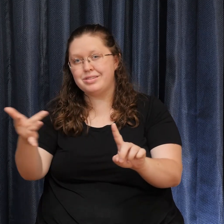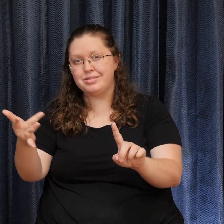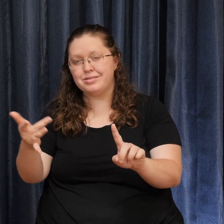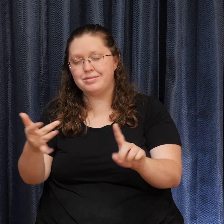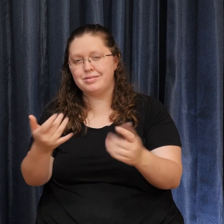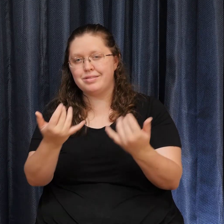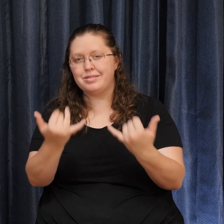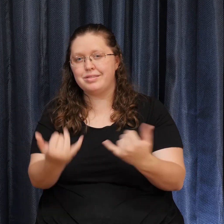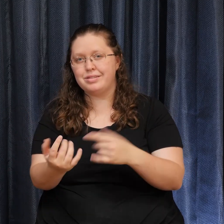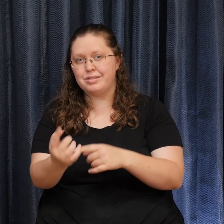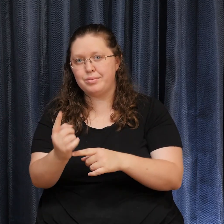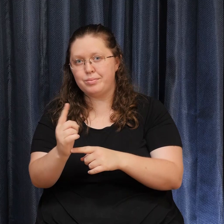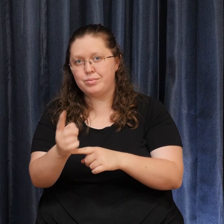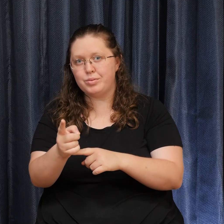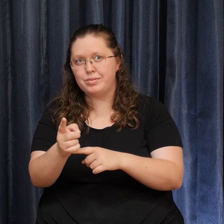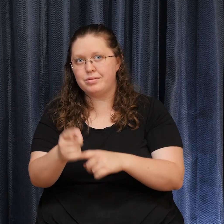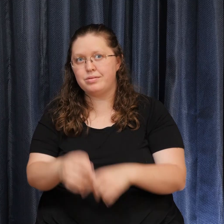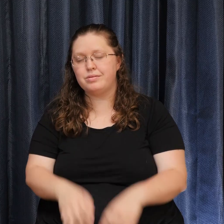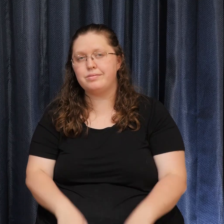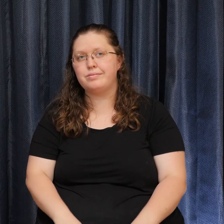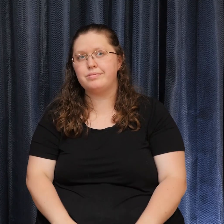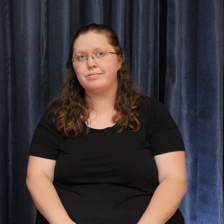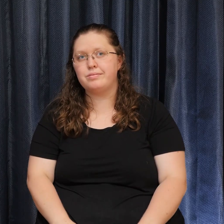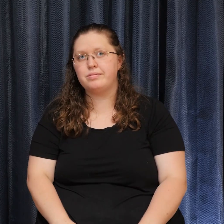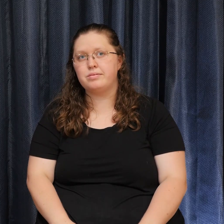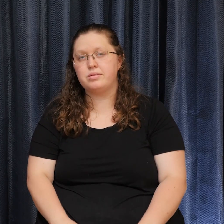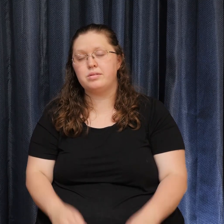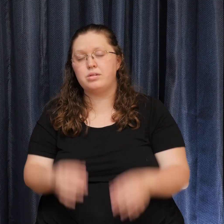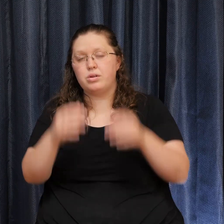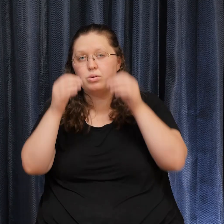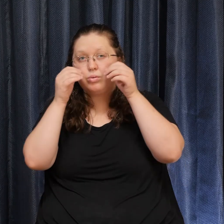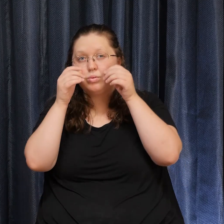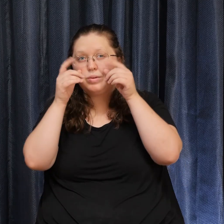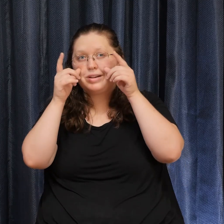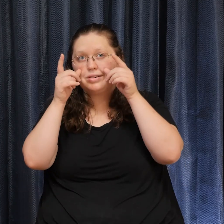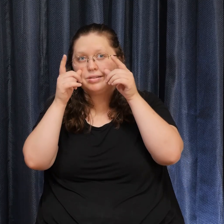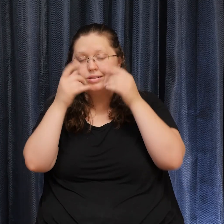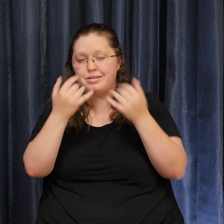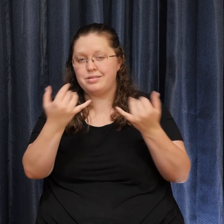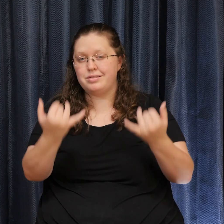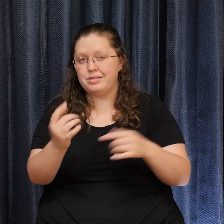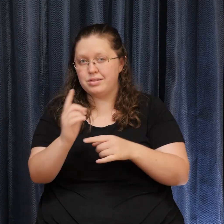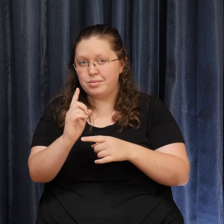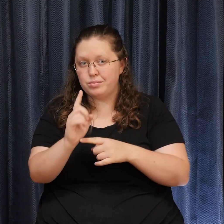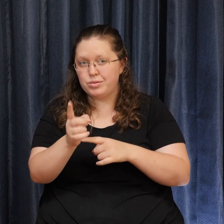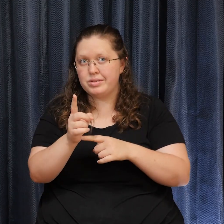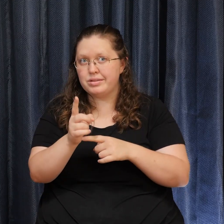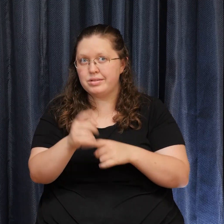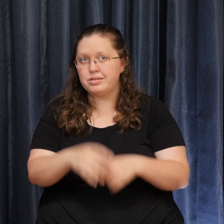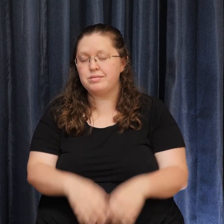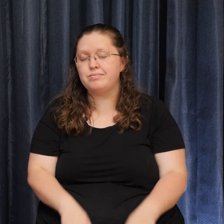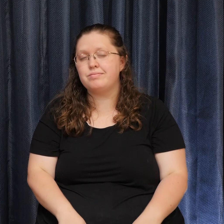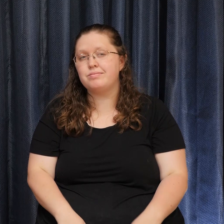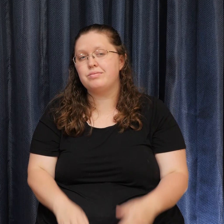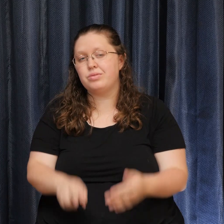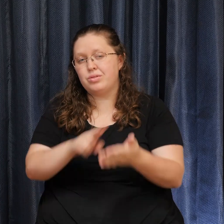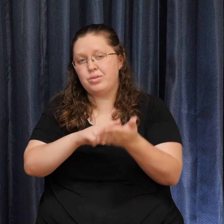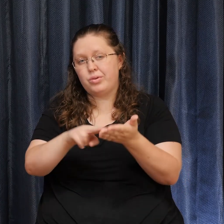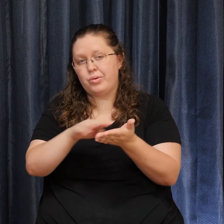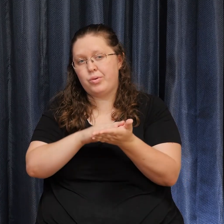awake in this moment. And the Holy Spirit, breathed into